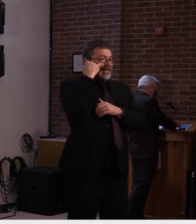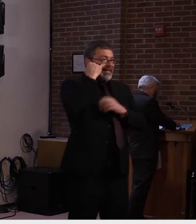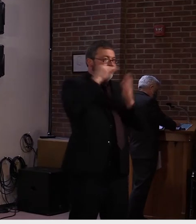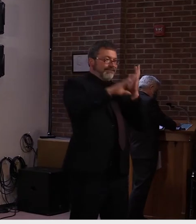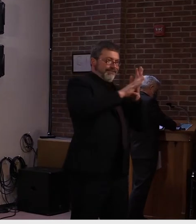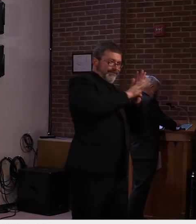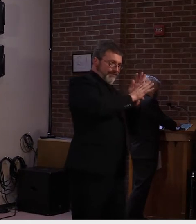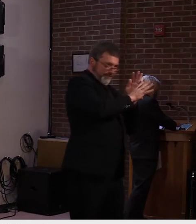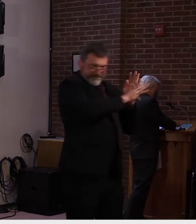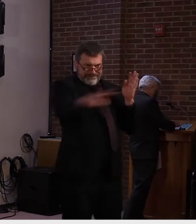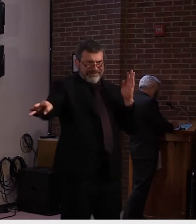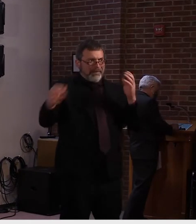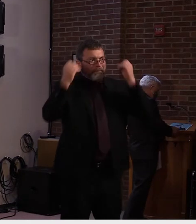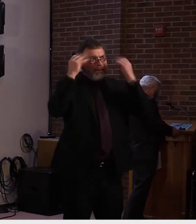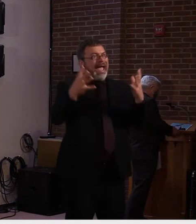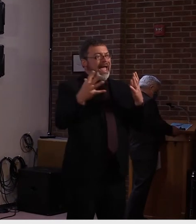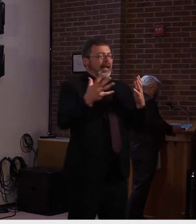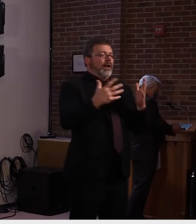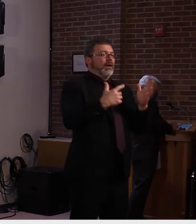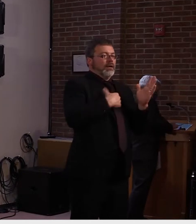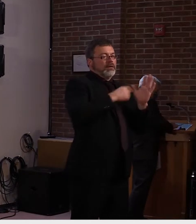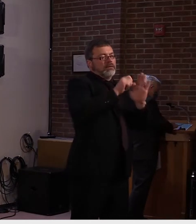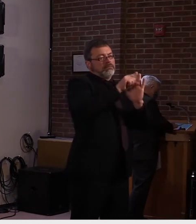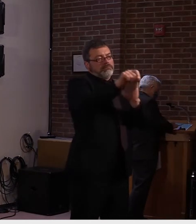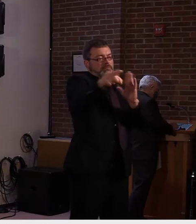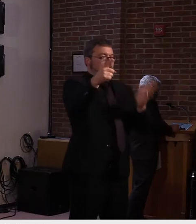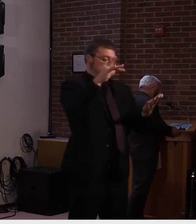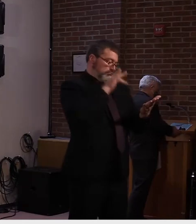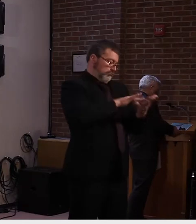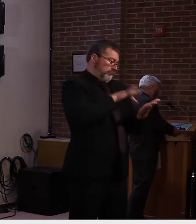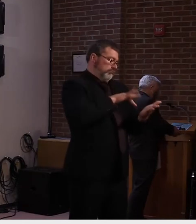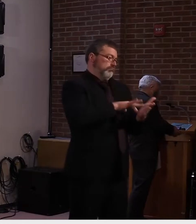Perfect. Um, I think you answered my question. Thank you. Well,